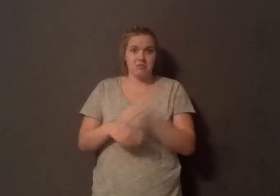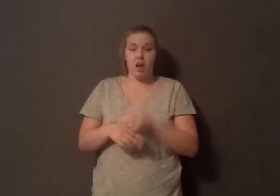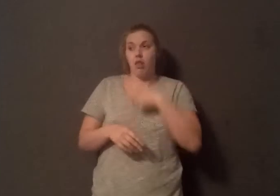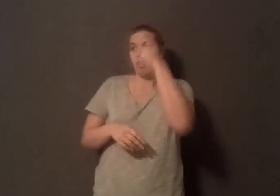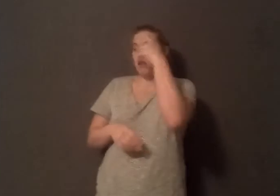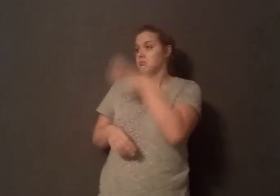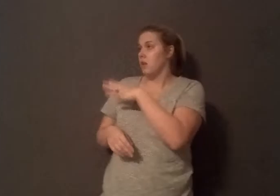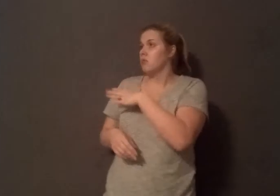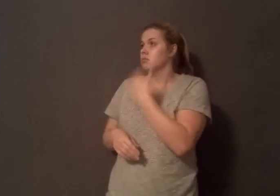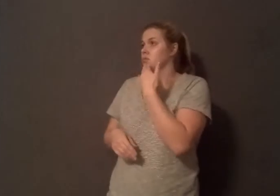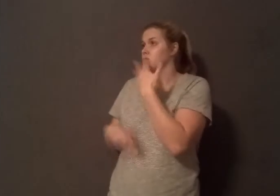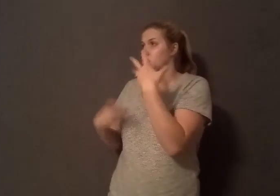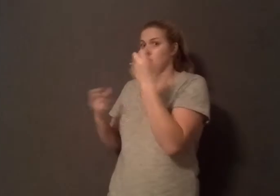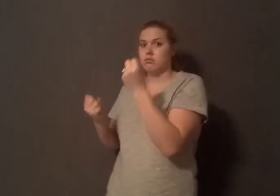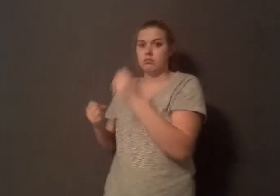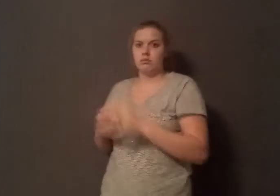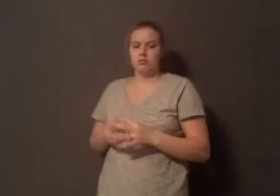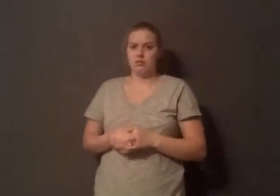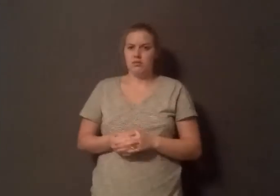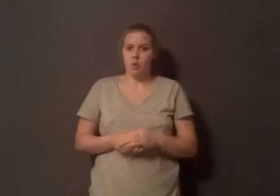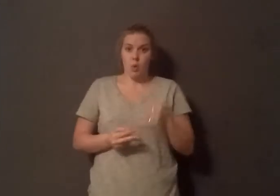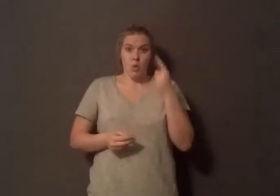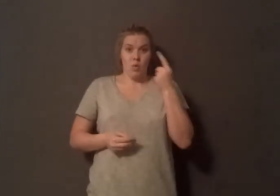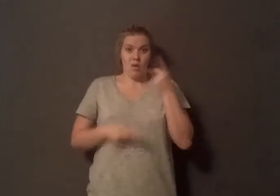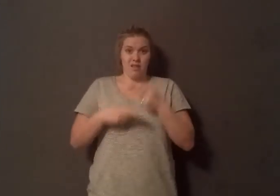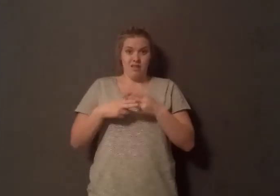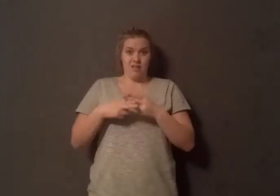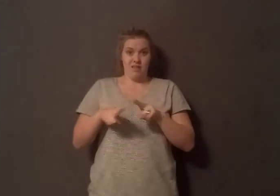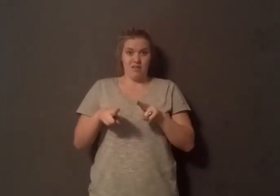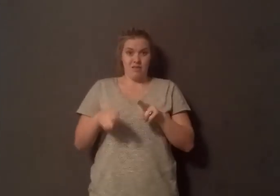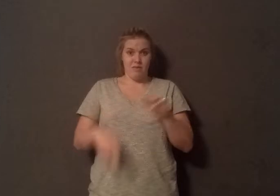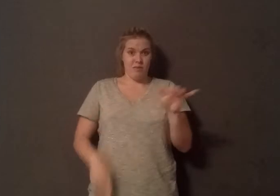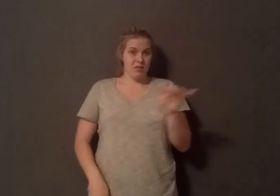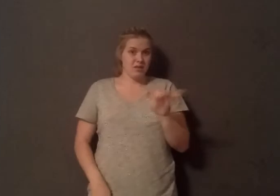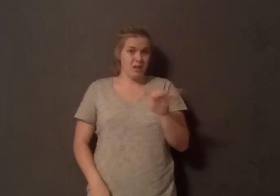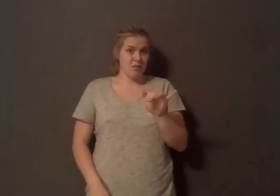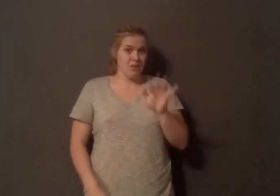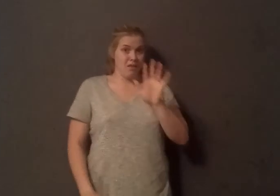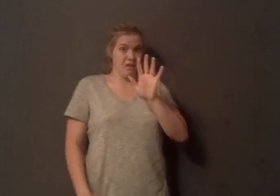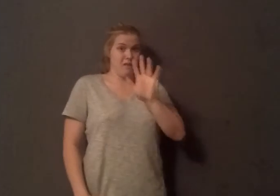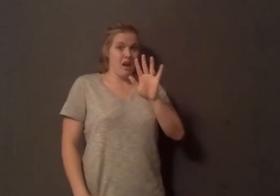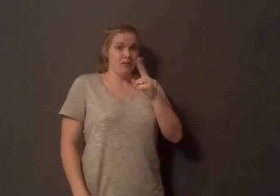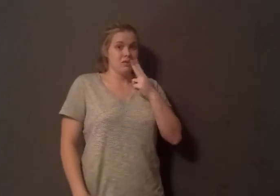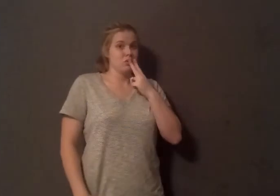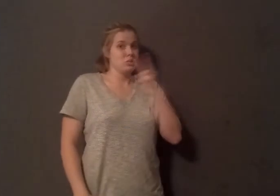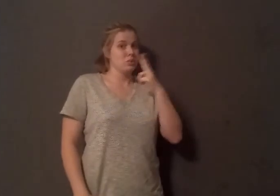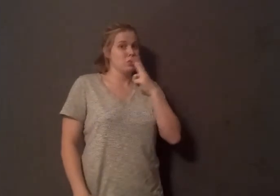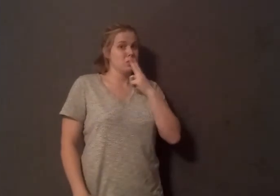But then I found a study suggesting that eating just one egg a day can be as bad as smoking five cigarettes per day for life expectancy. The